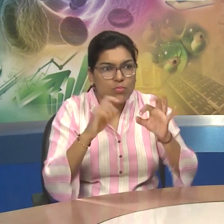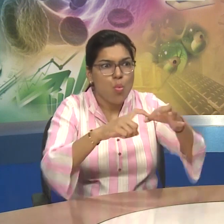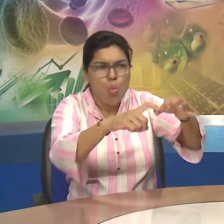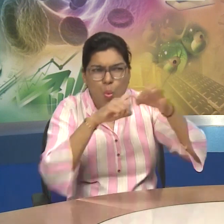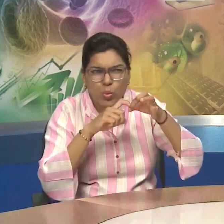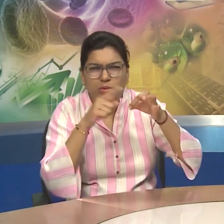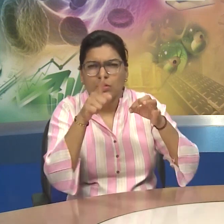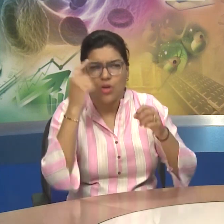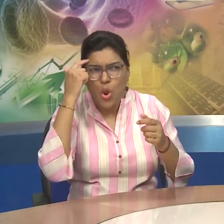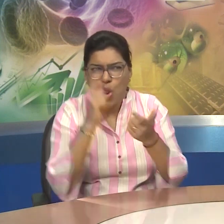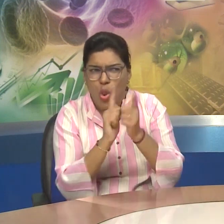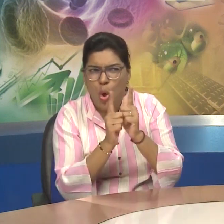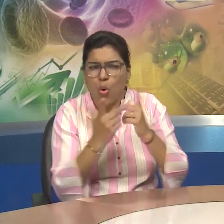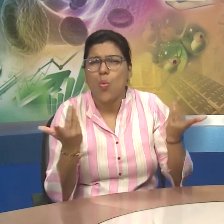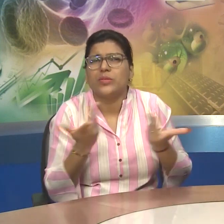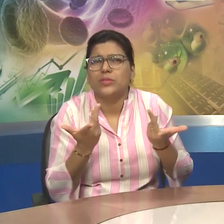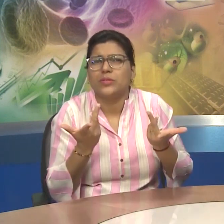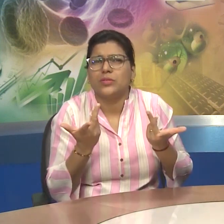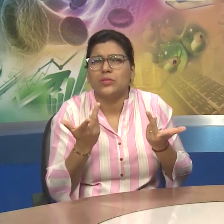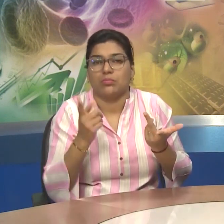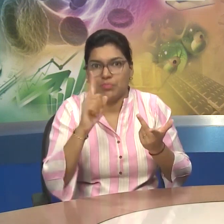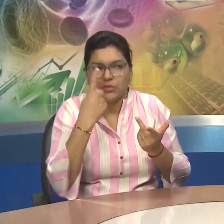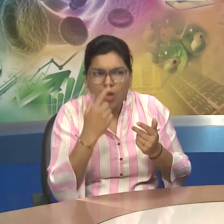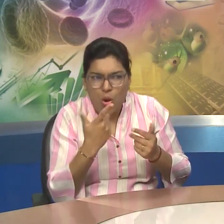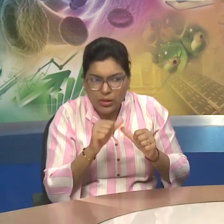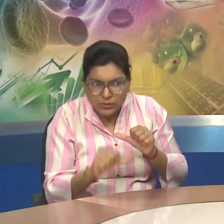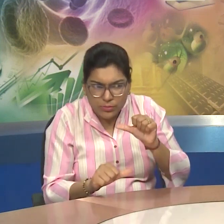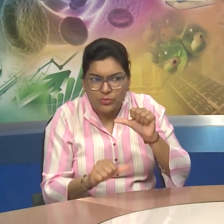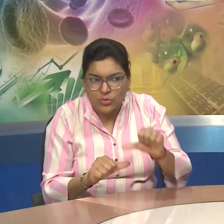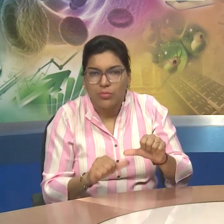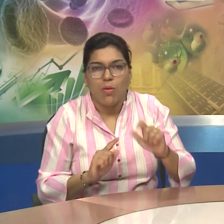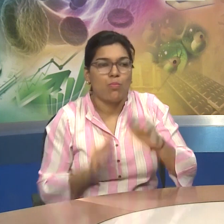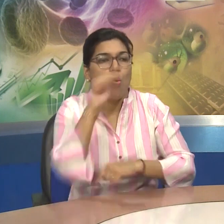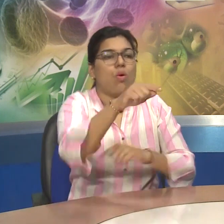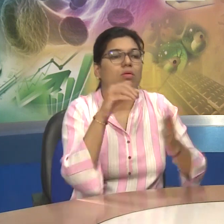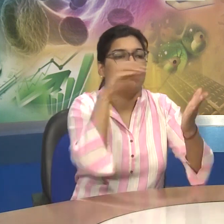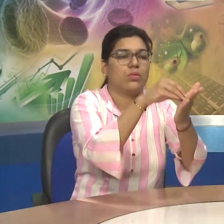Important Mastery Not Just Of The Content